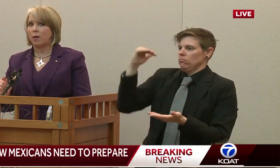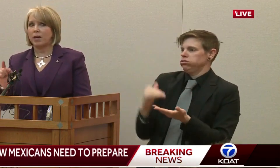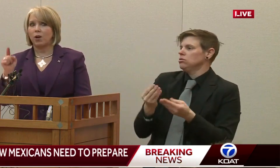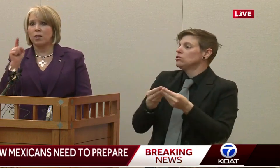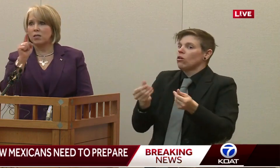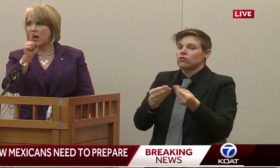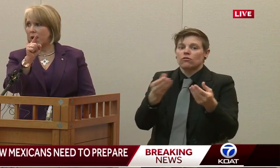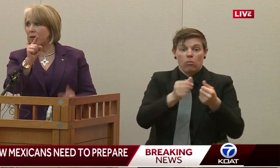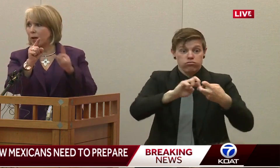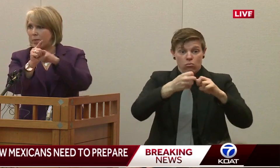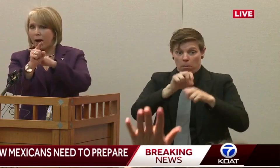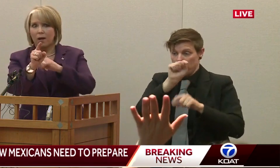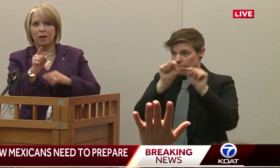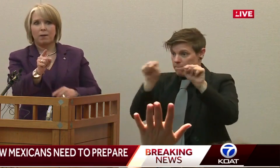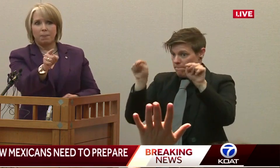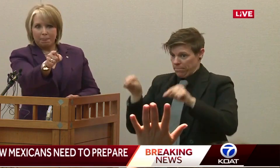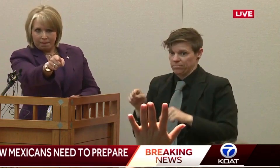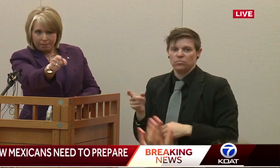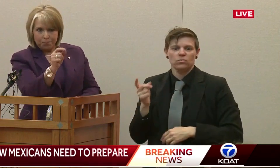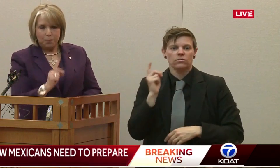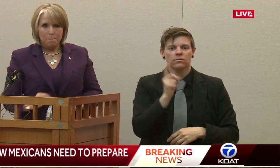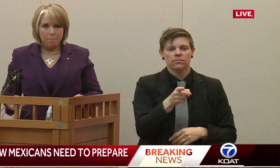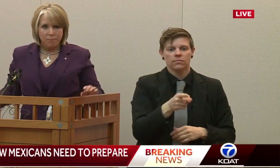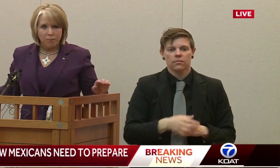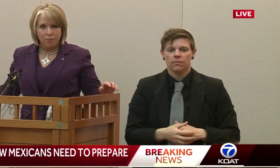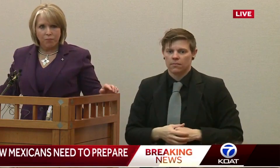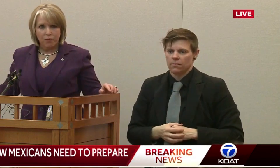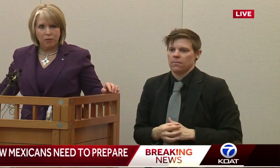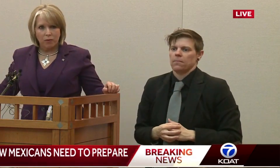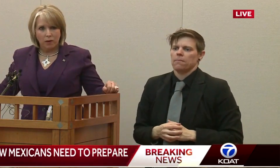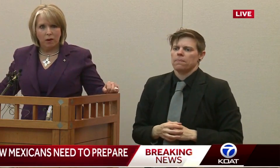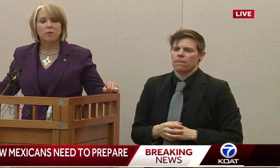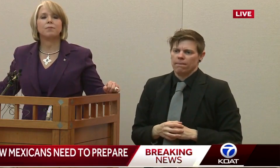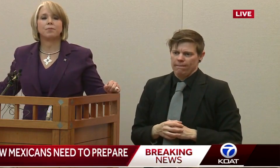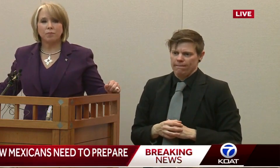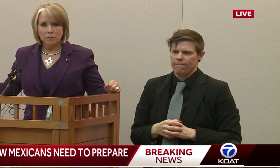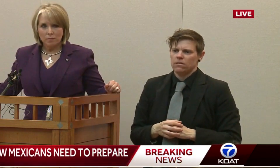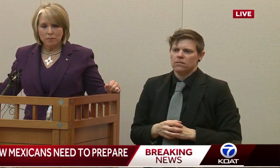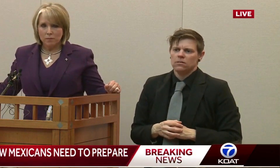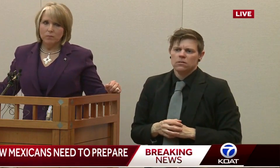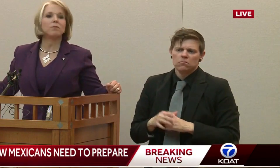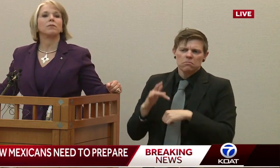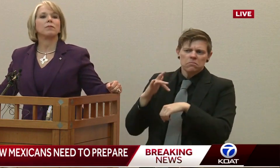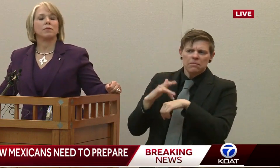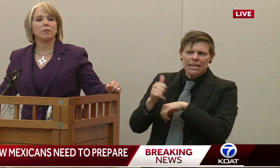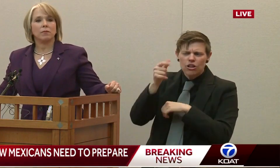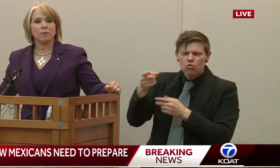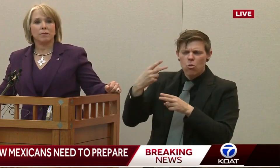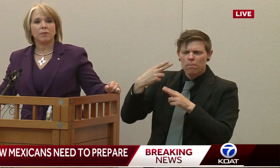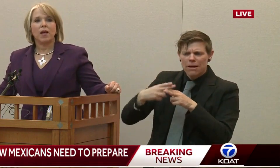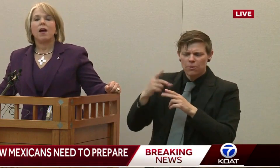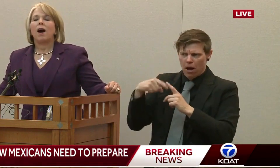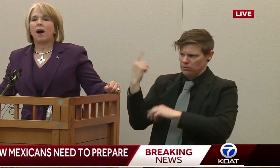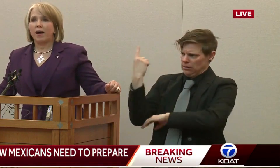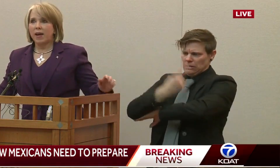reached out. I'm going to go to this side. I'm going to come back. Earlier you mentioned plans for child care. What are those plans? Can you elaborate? I